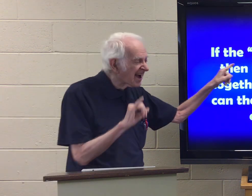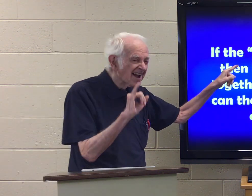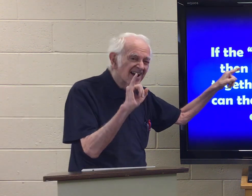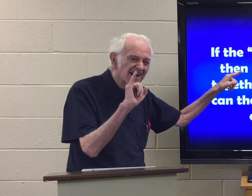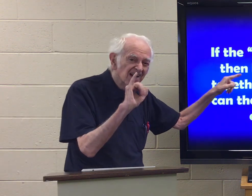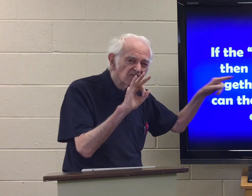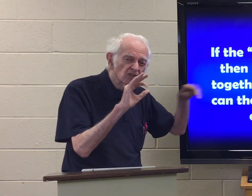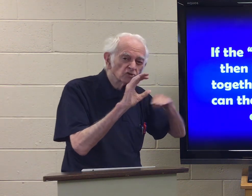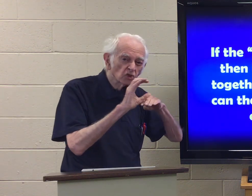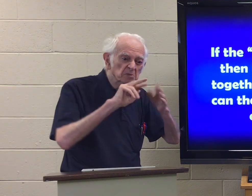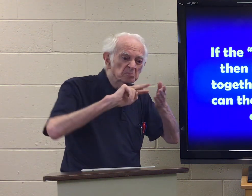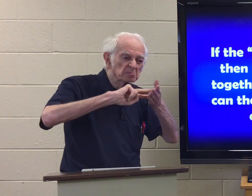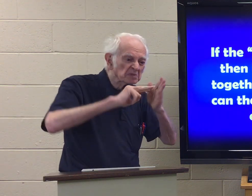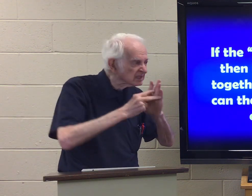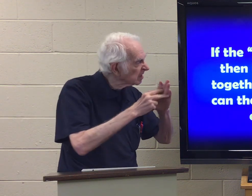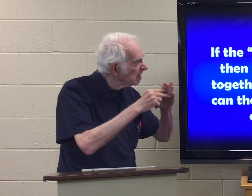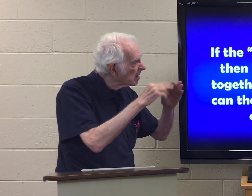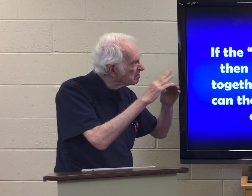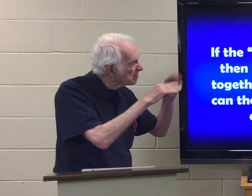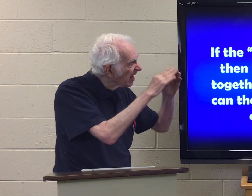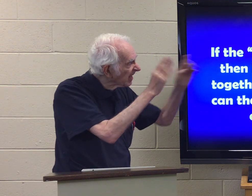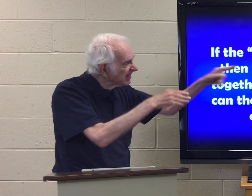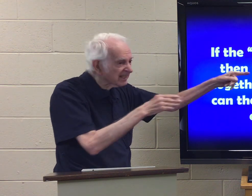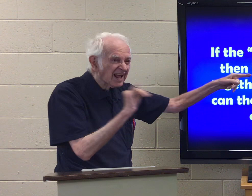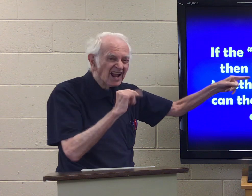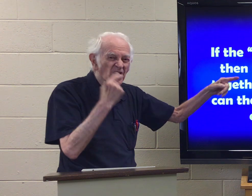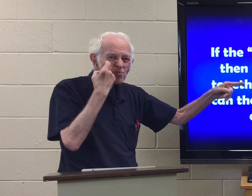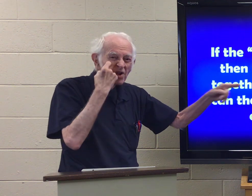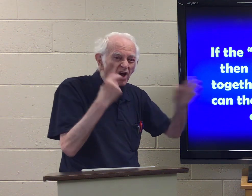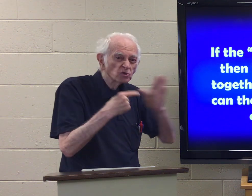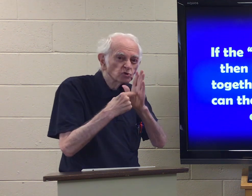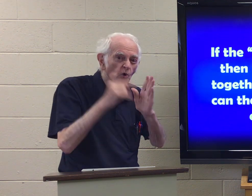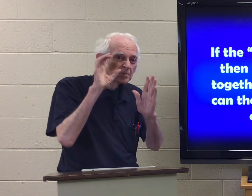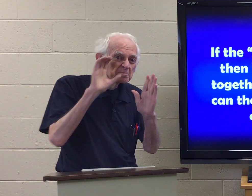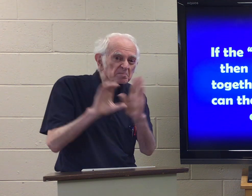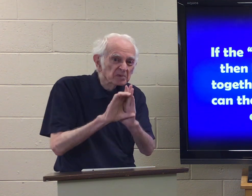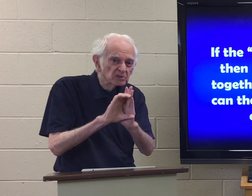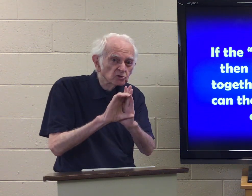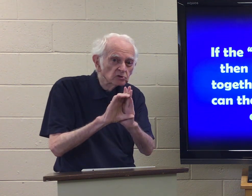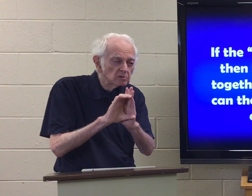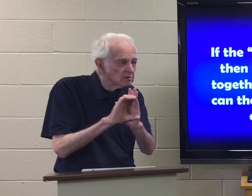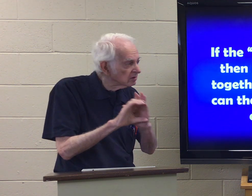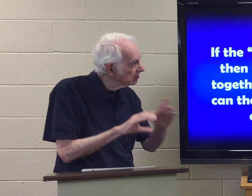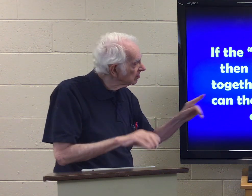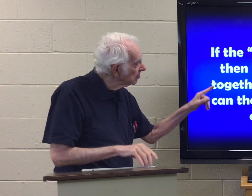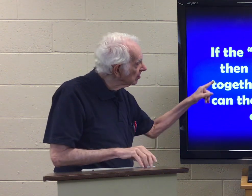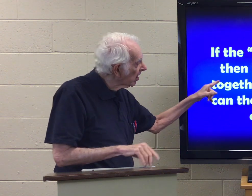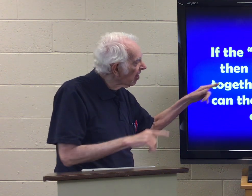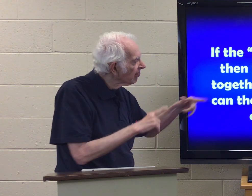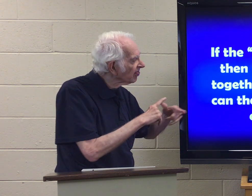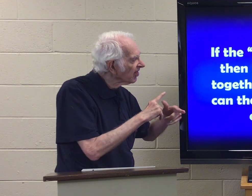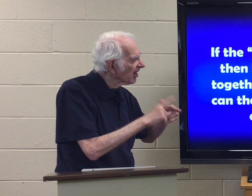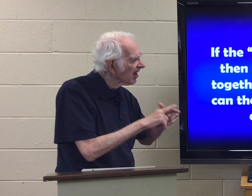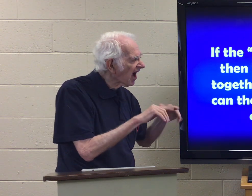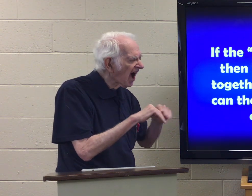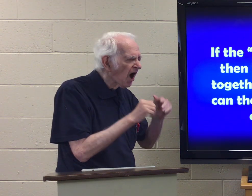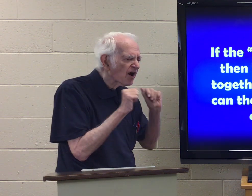If the church means the building, like a while ago I showed you a picture, then how